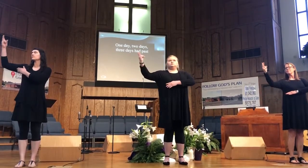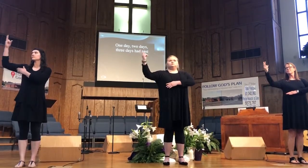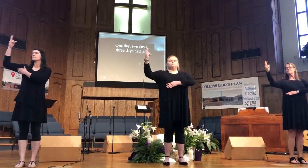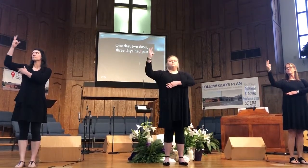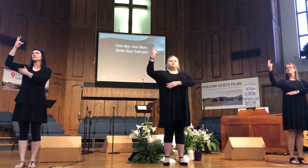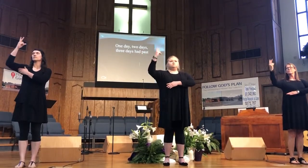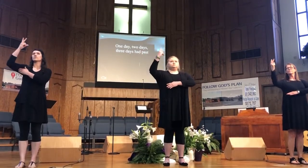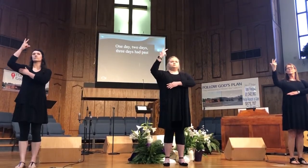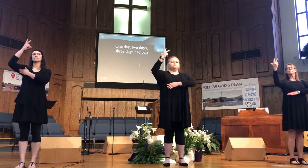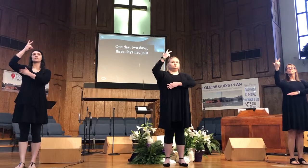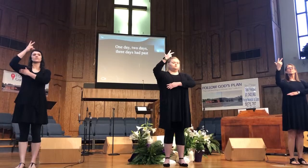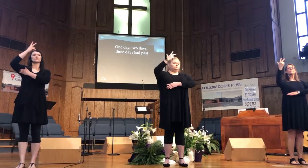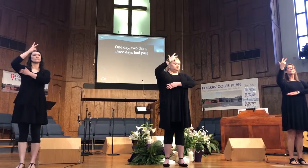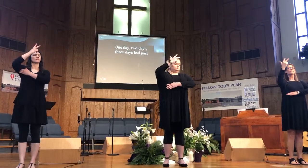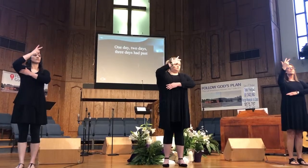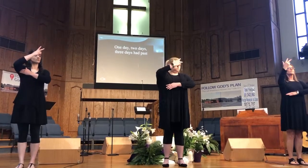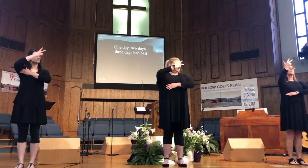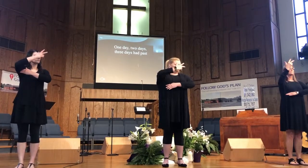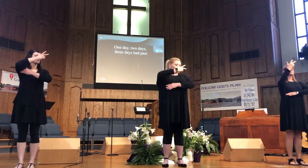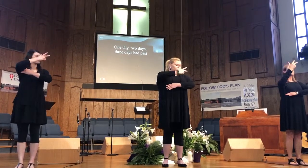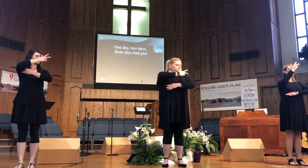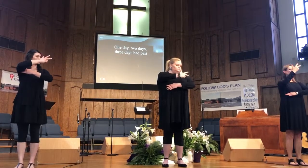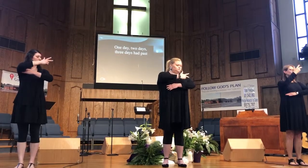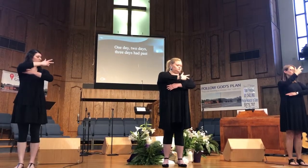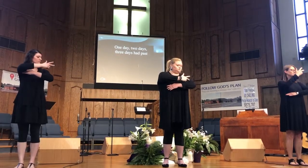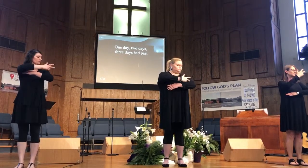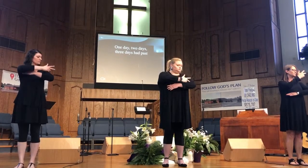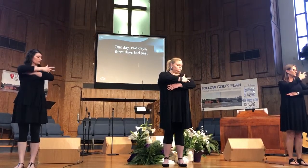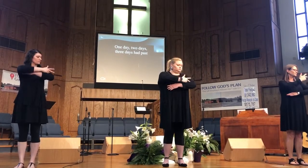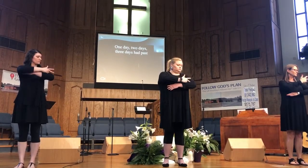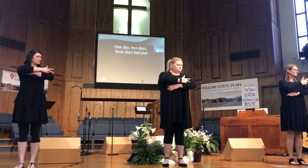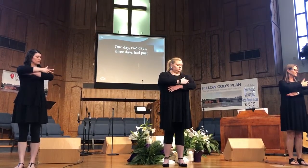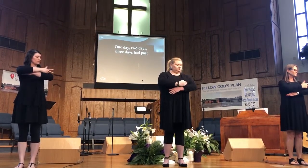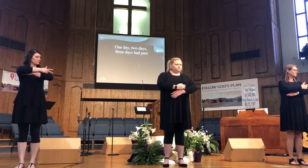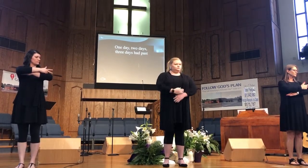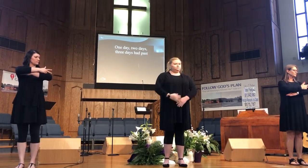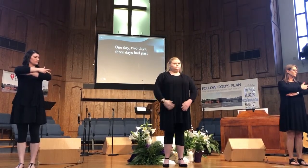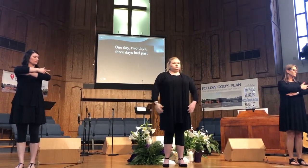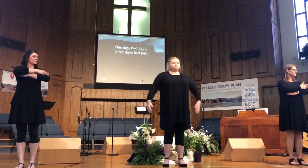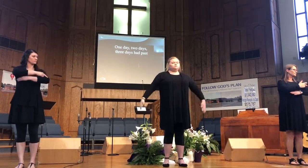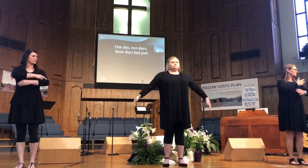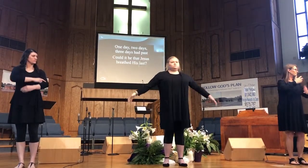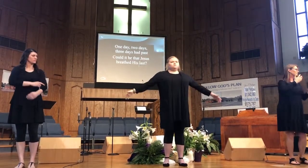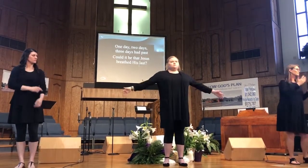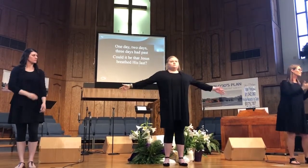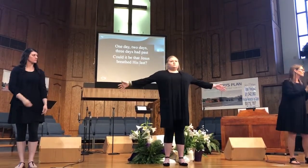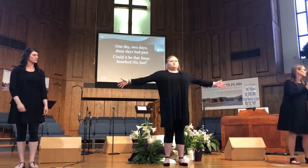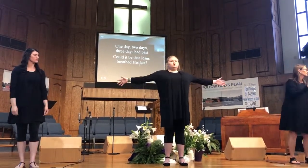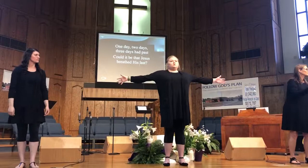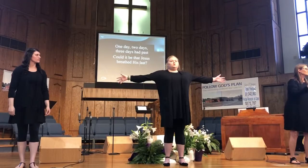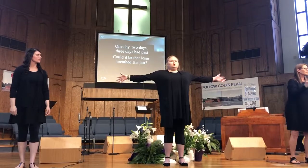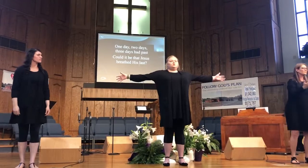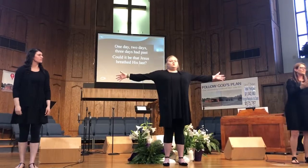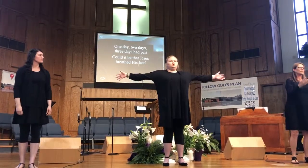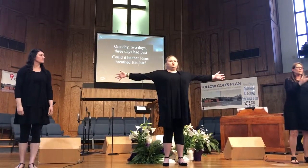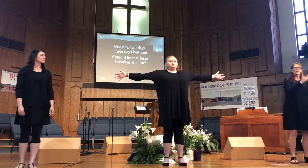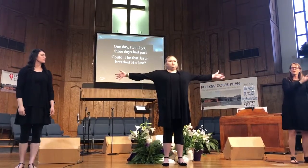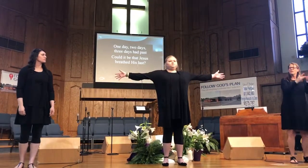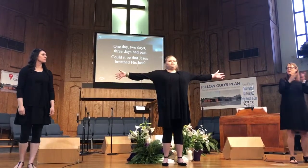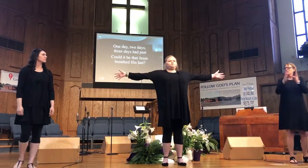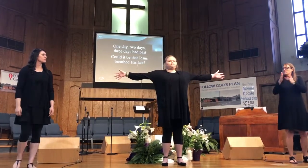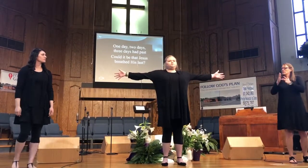two days Three days in peace And breathe